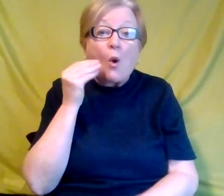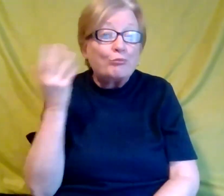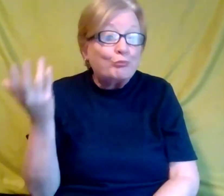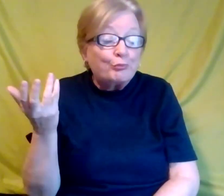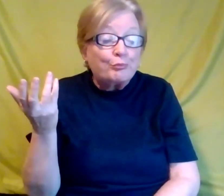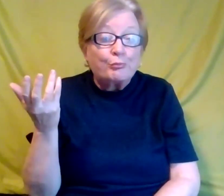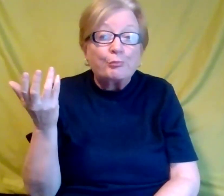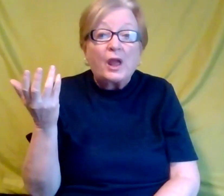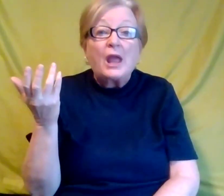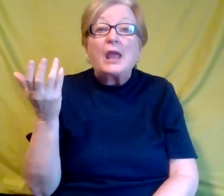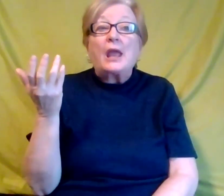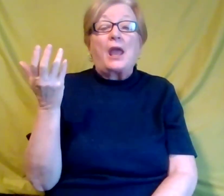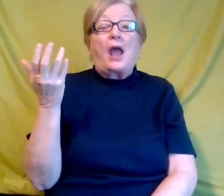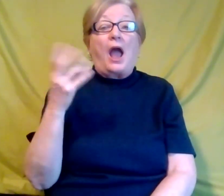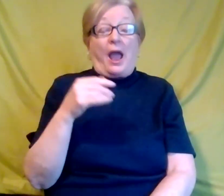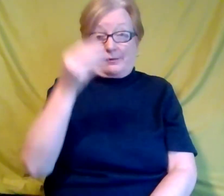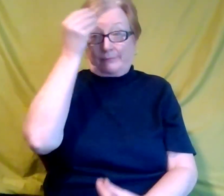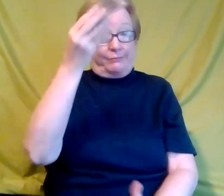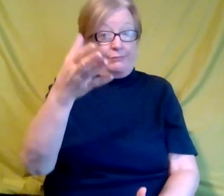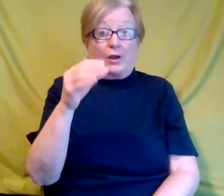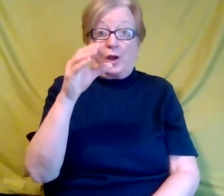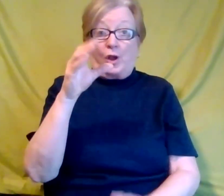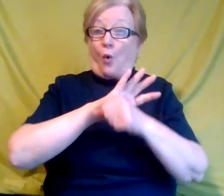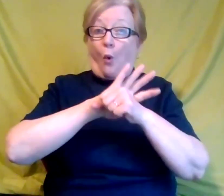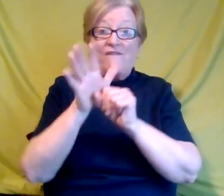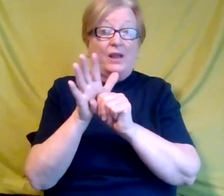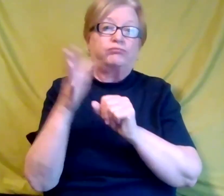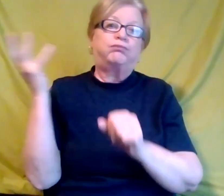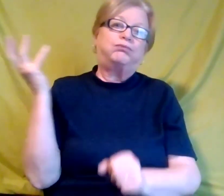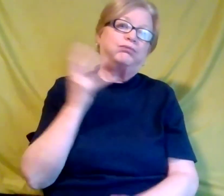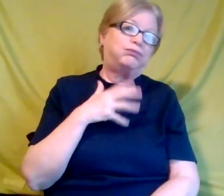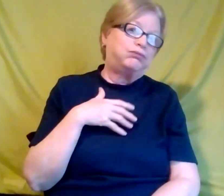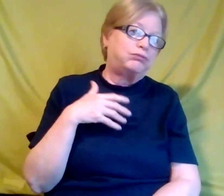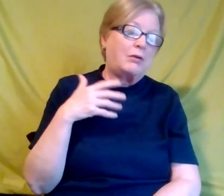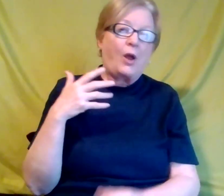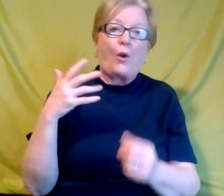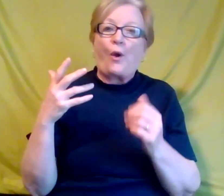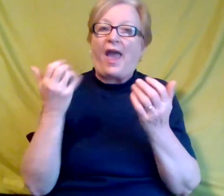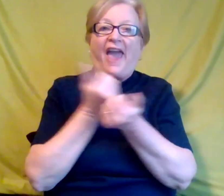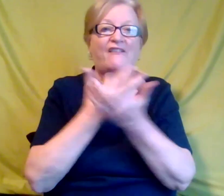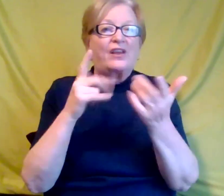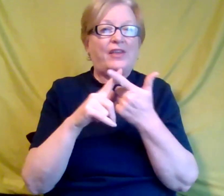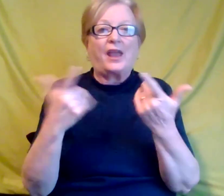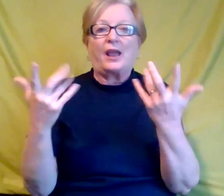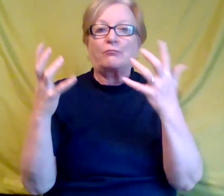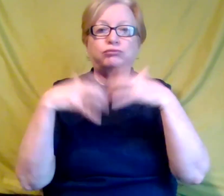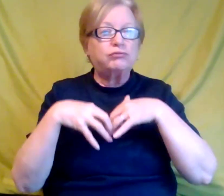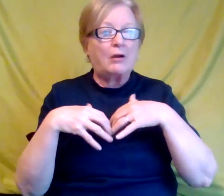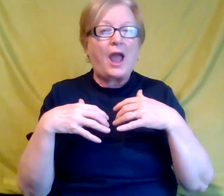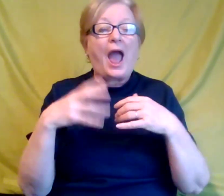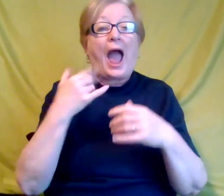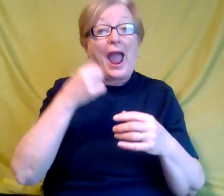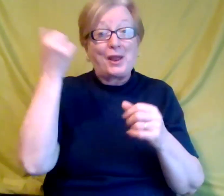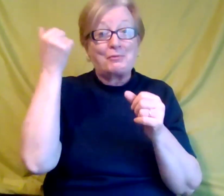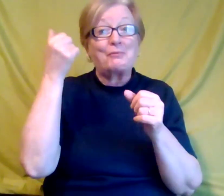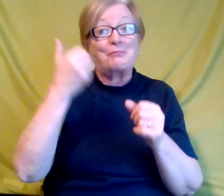will tell you when COVID, um, when everything shut down, I, I remember, you know,